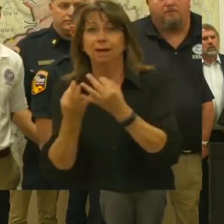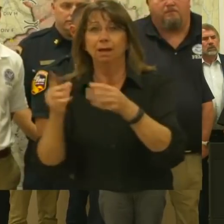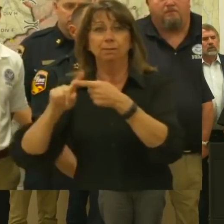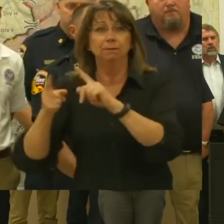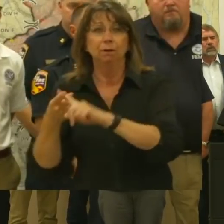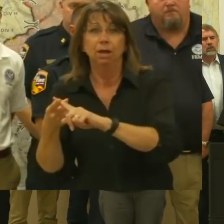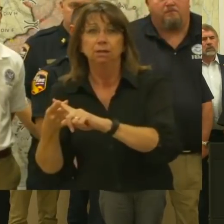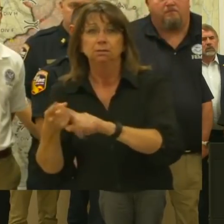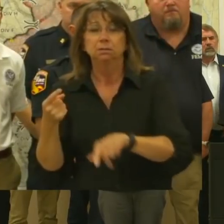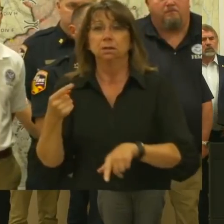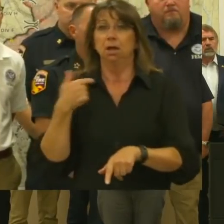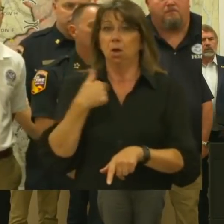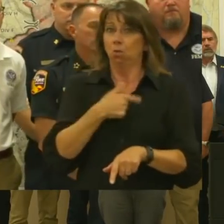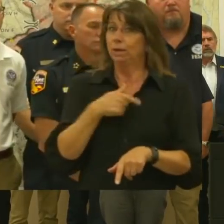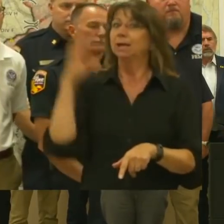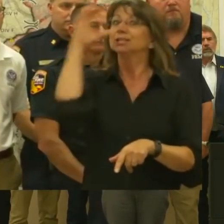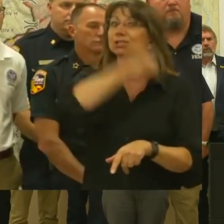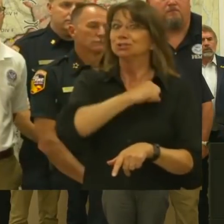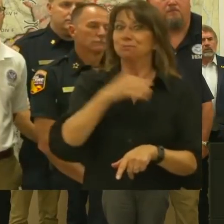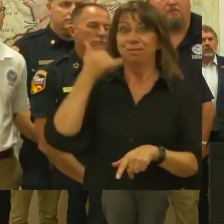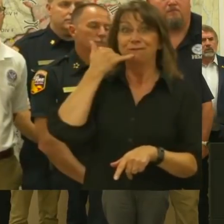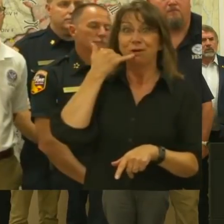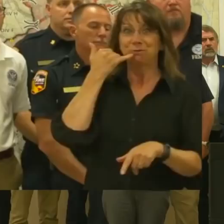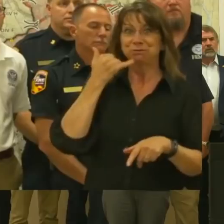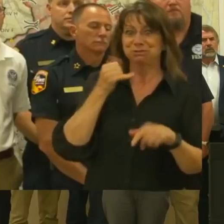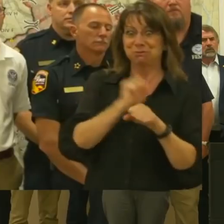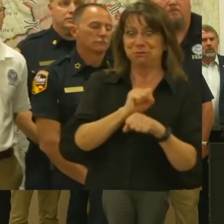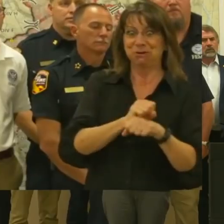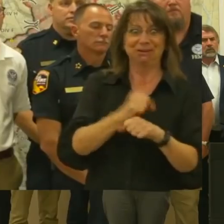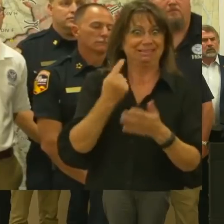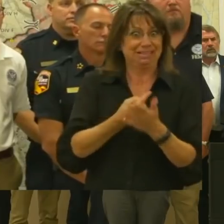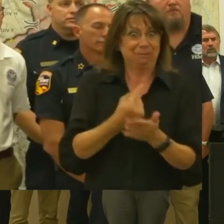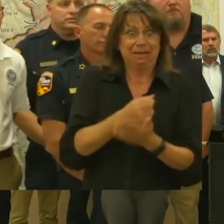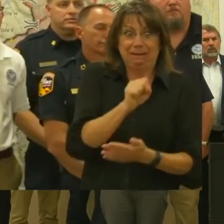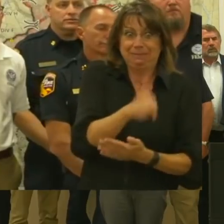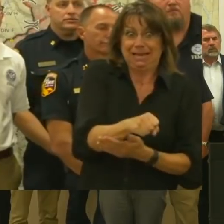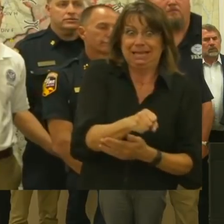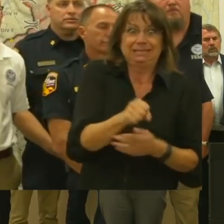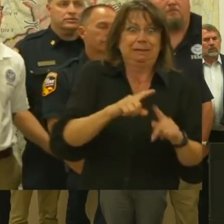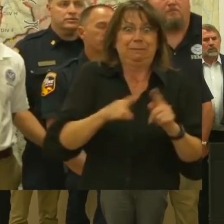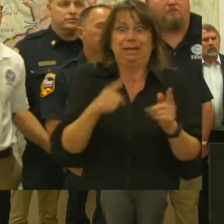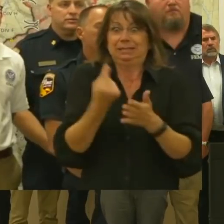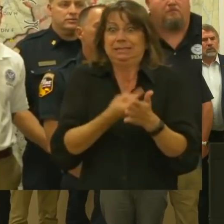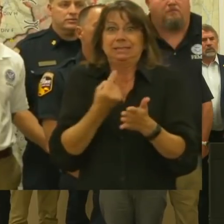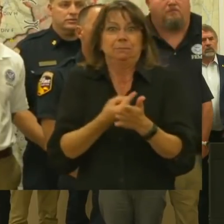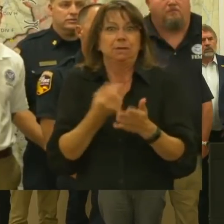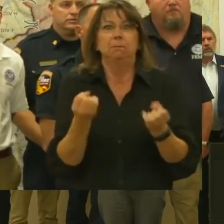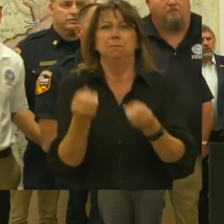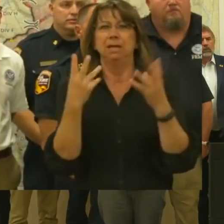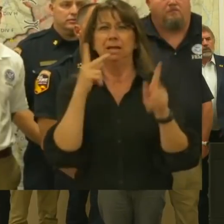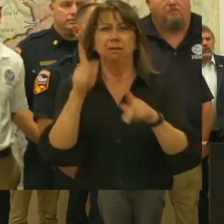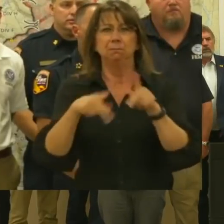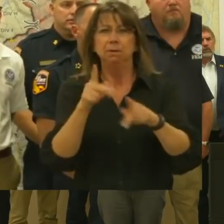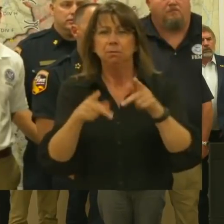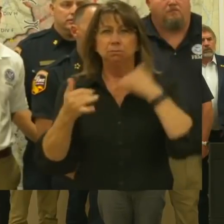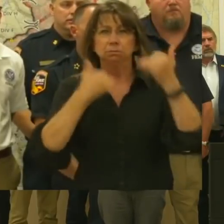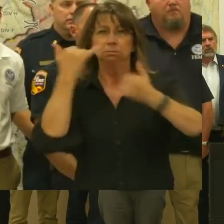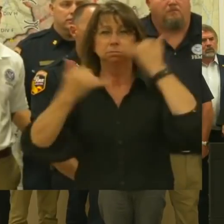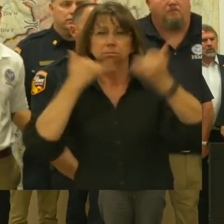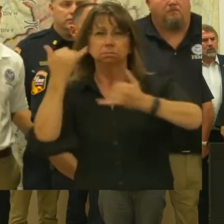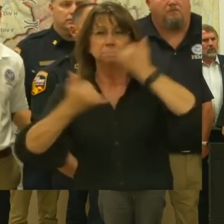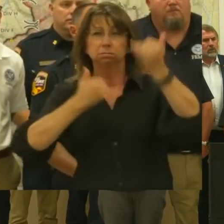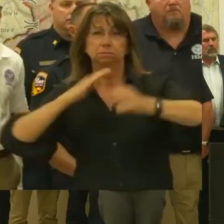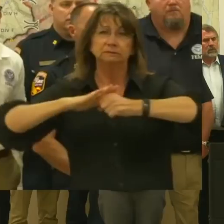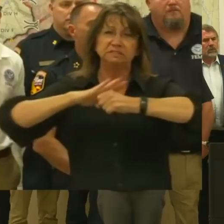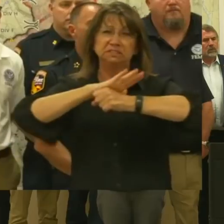assume that our phones will work. Sometimes they do. Sometimes there are so many of us trying to use the phone that there's congestion on the system. So please think